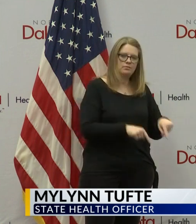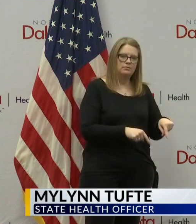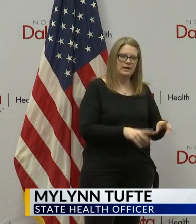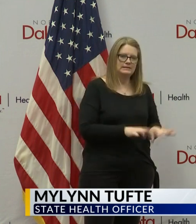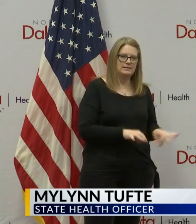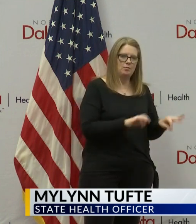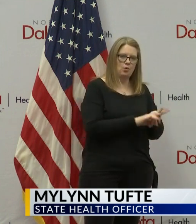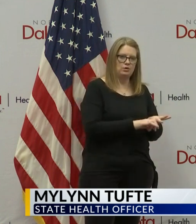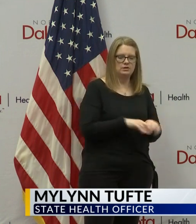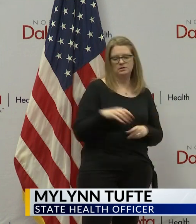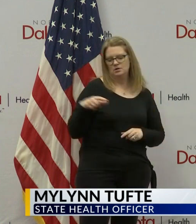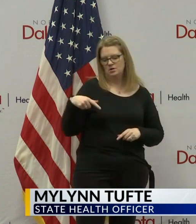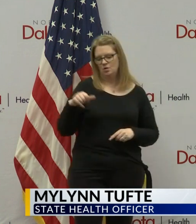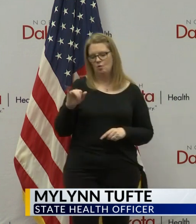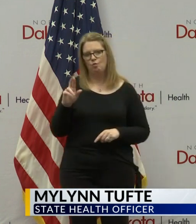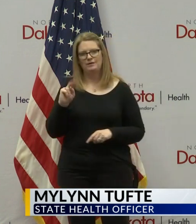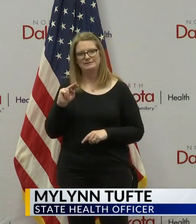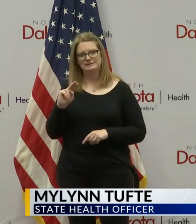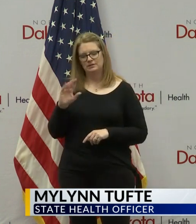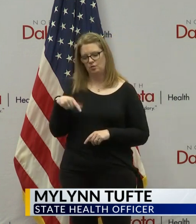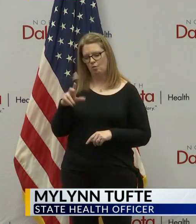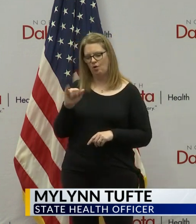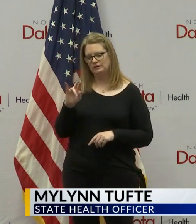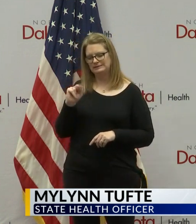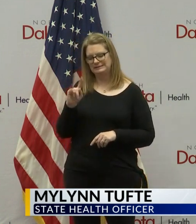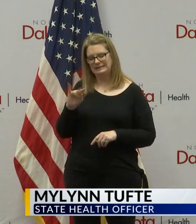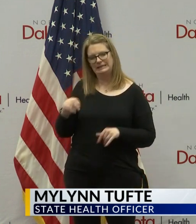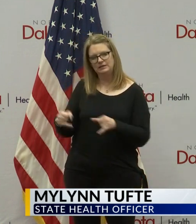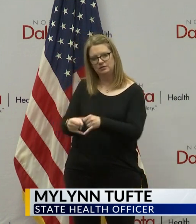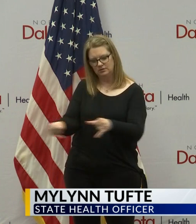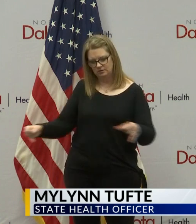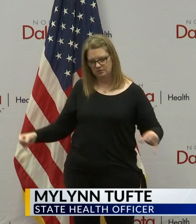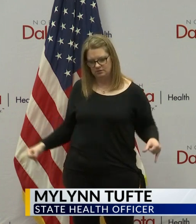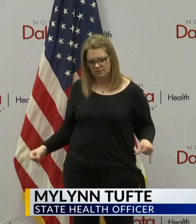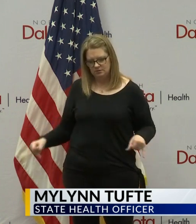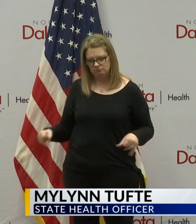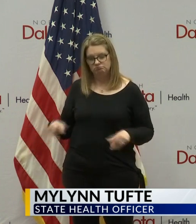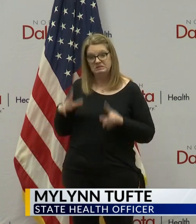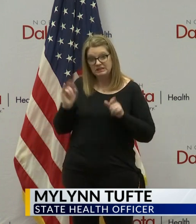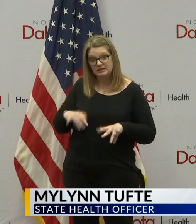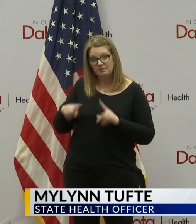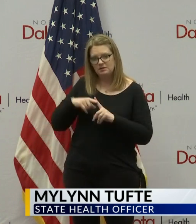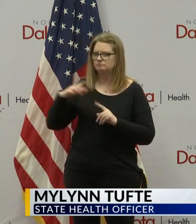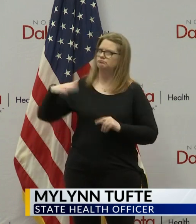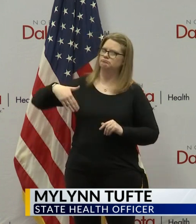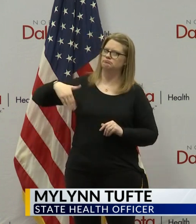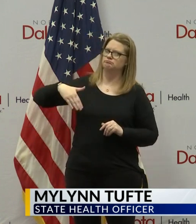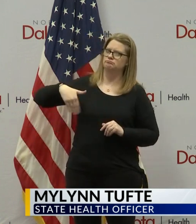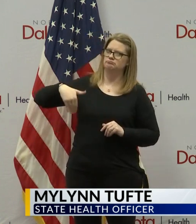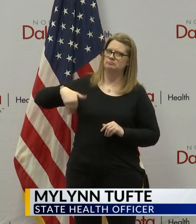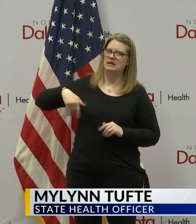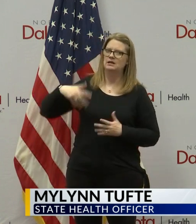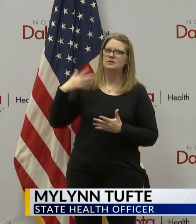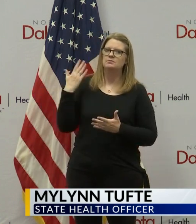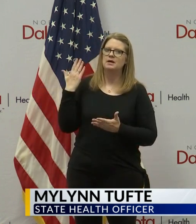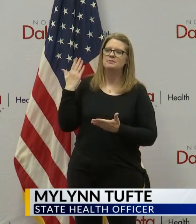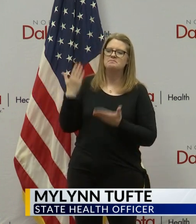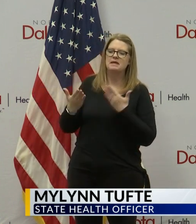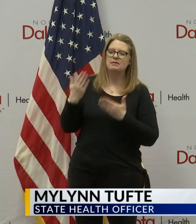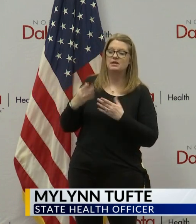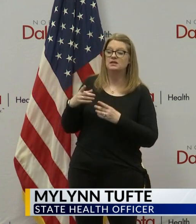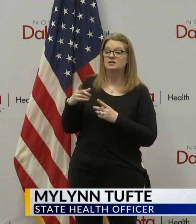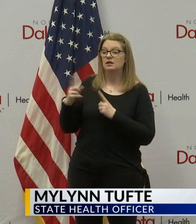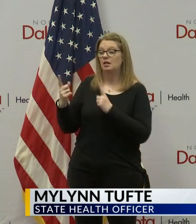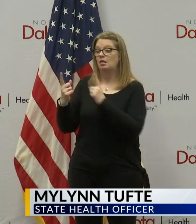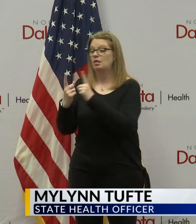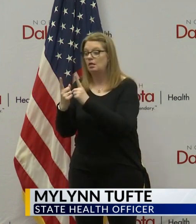On quarantine, quarantine is that you haven't tested positive yet, but you have come into contact with someone that we know that